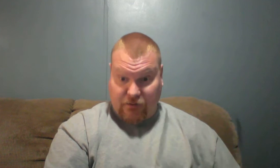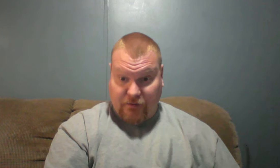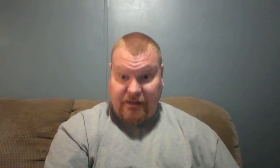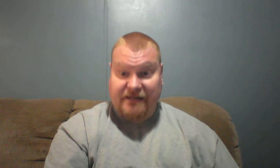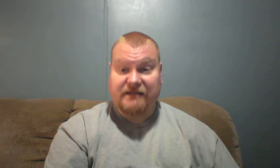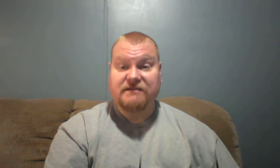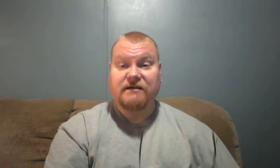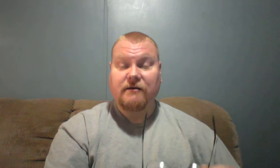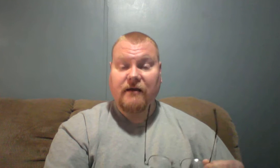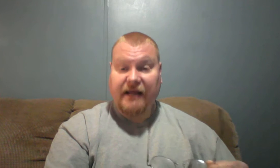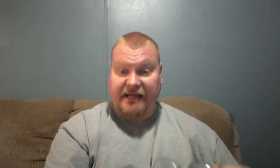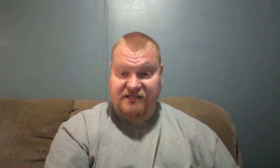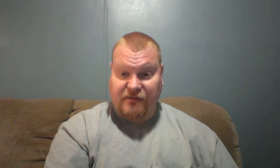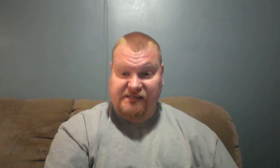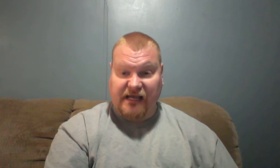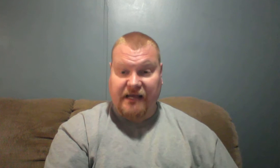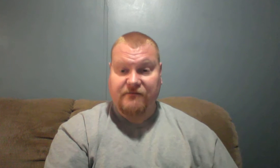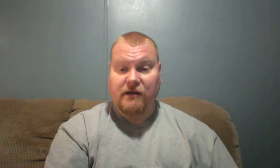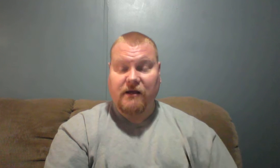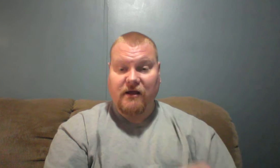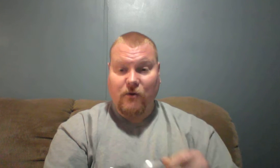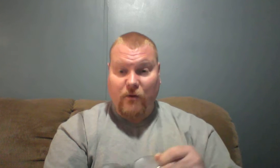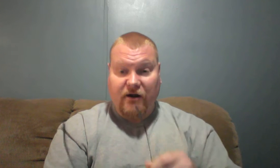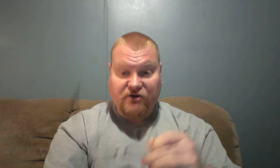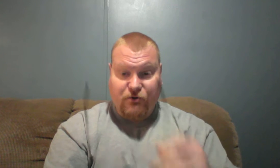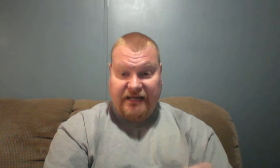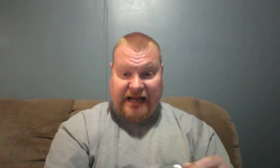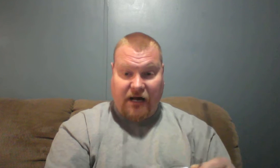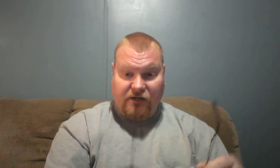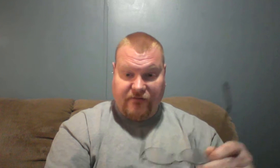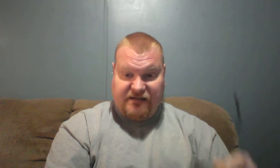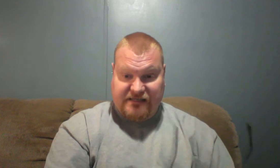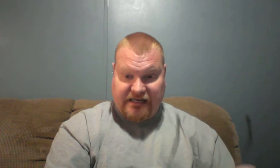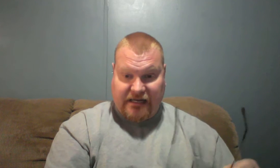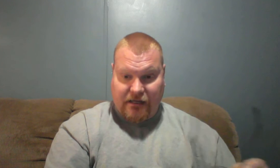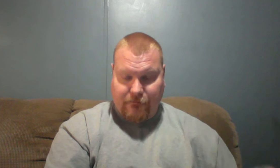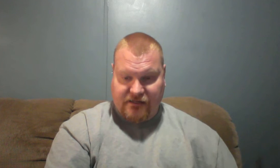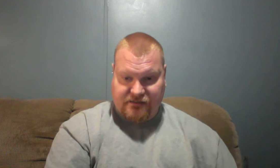repentance and asked to be saved. We are to get out of the sinning business.